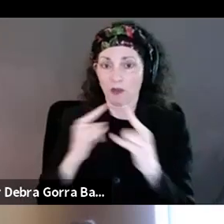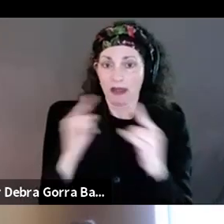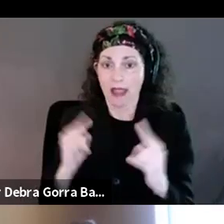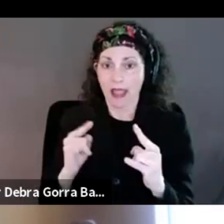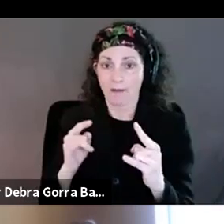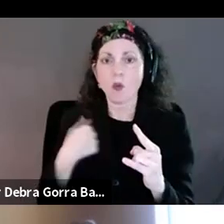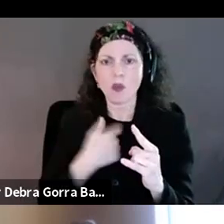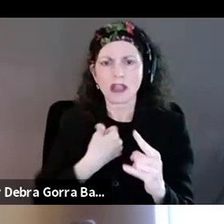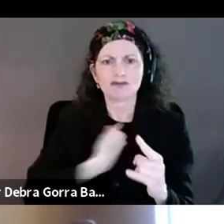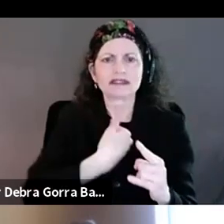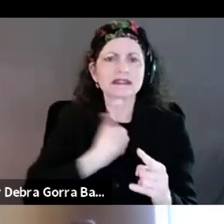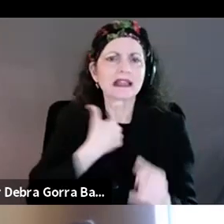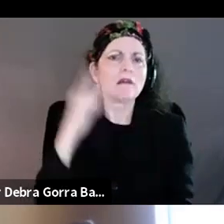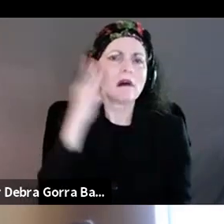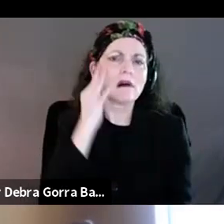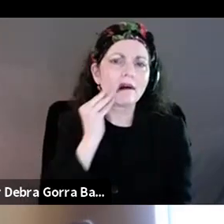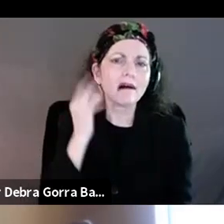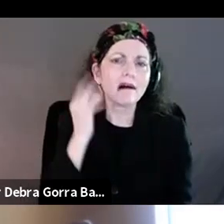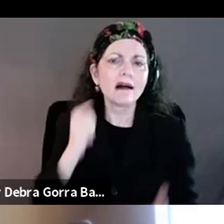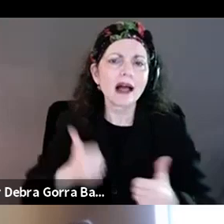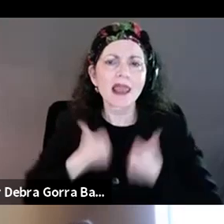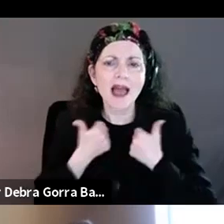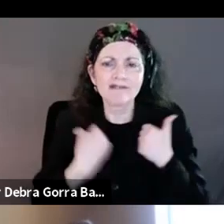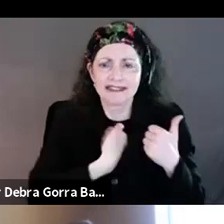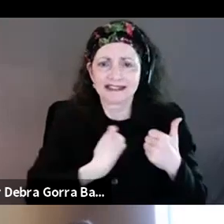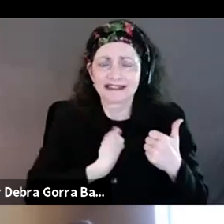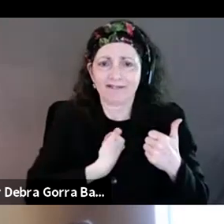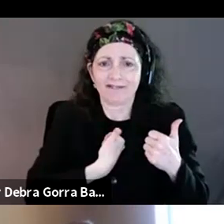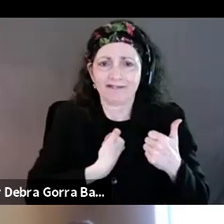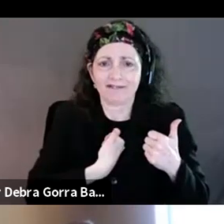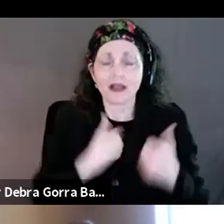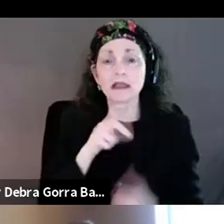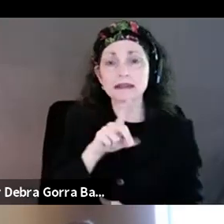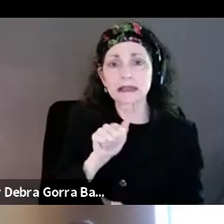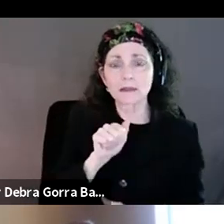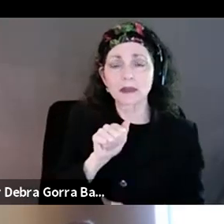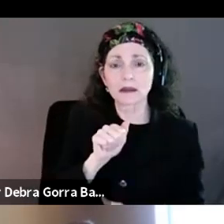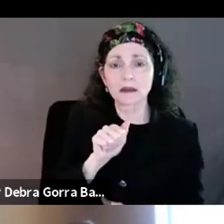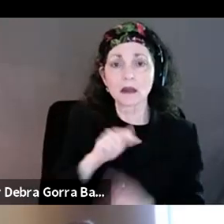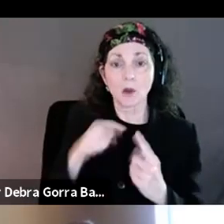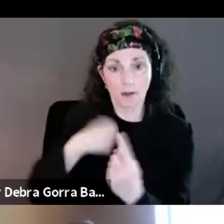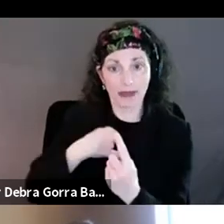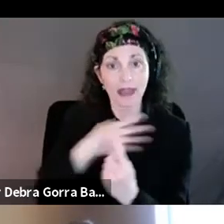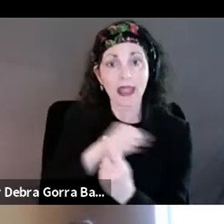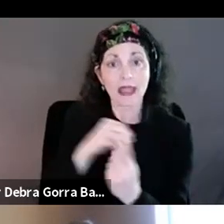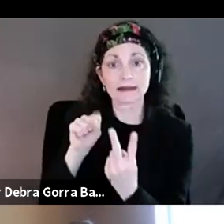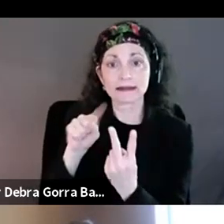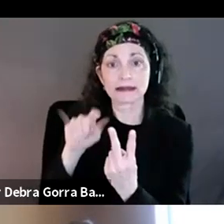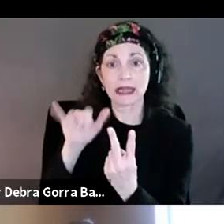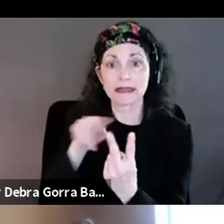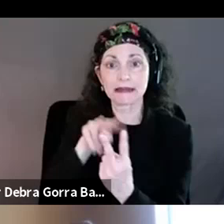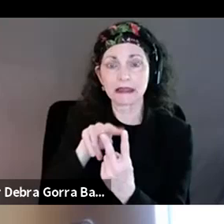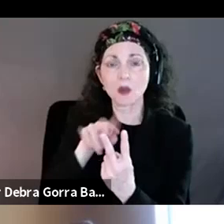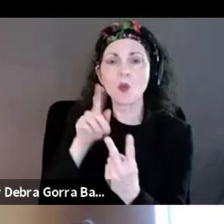um, disabled folks, but not only as disabled folks, um, both Stacy and I, um, representing multiple identities.